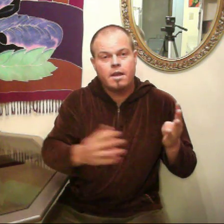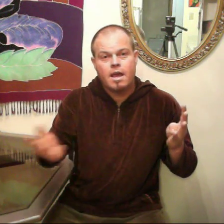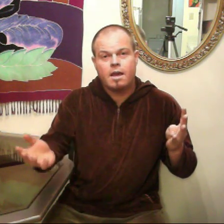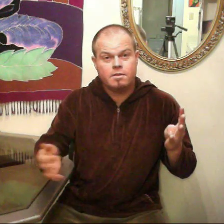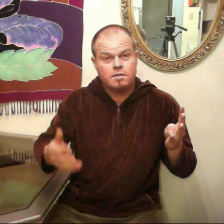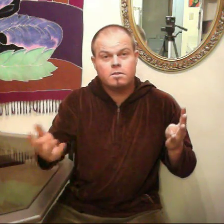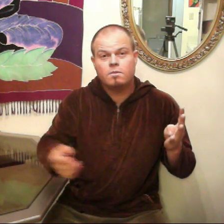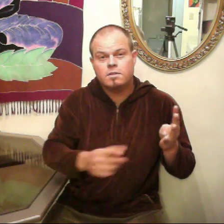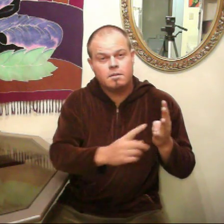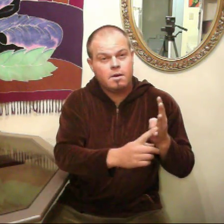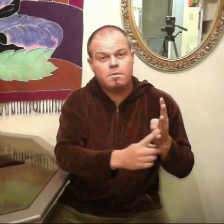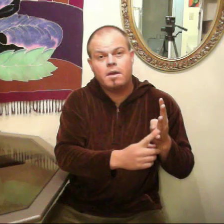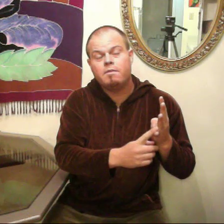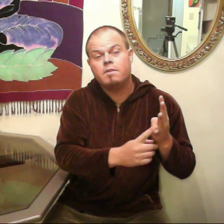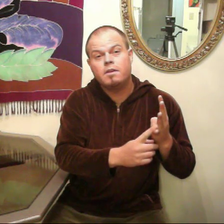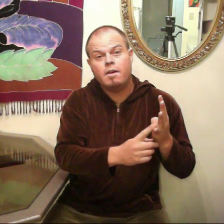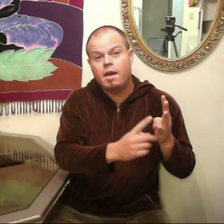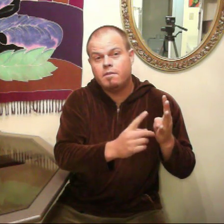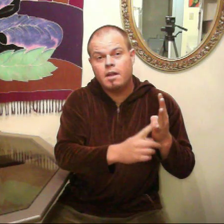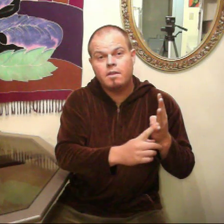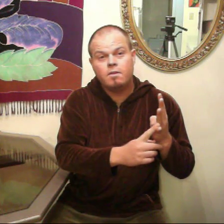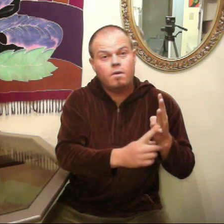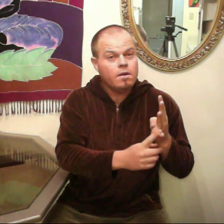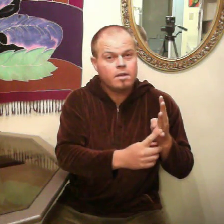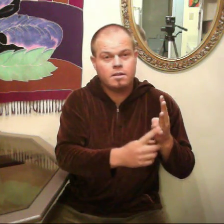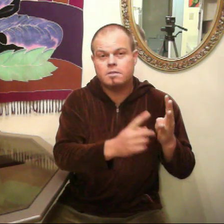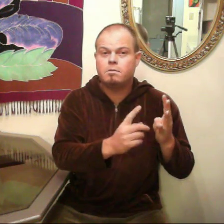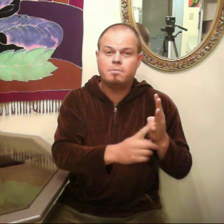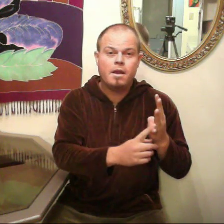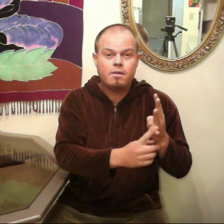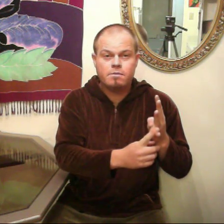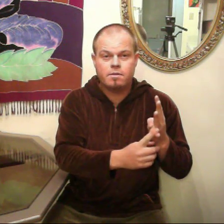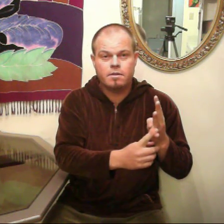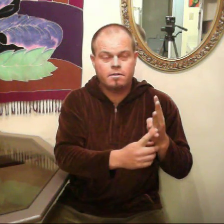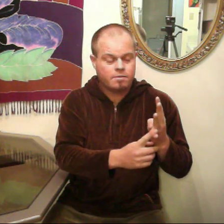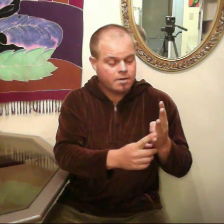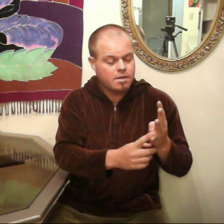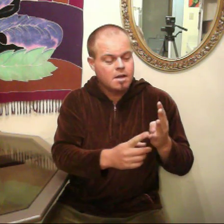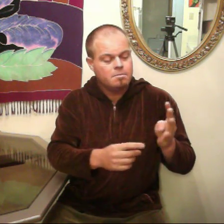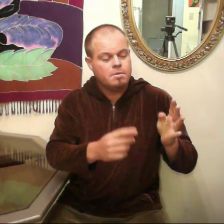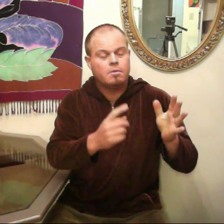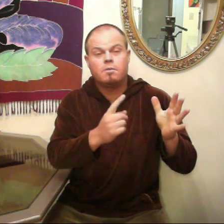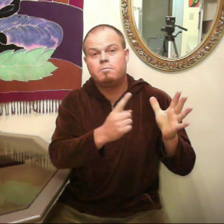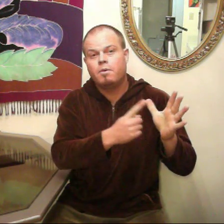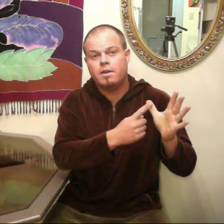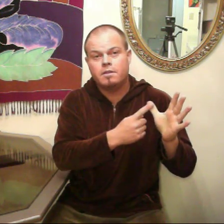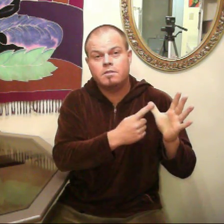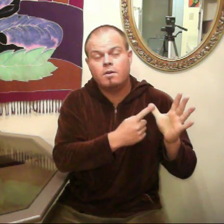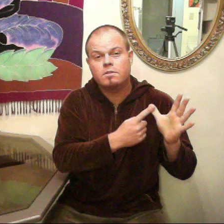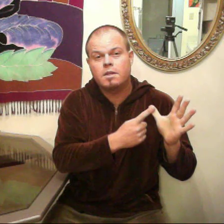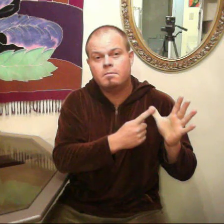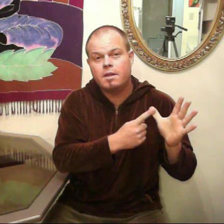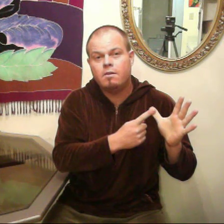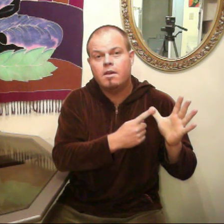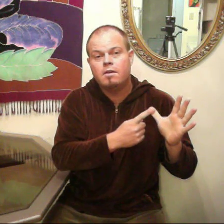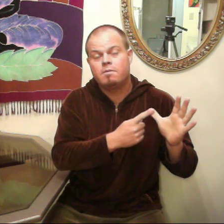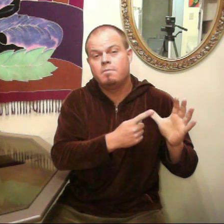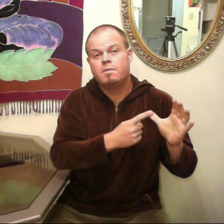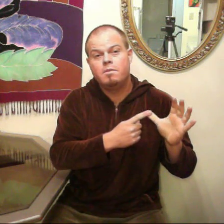having stones come out without having, having had the oil oil yet, just preparing for the liver fresh. People reported stones coming out from the